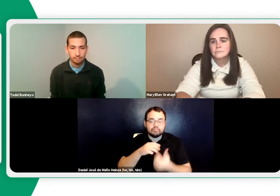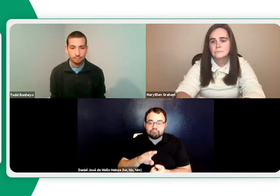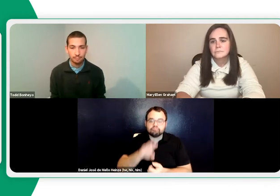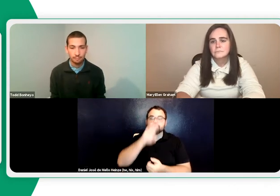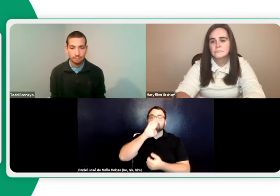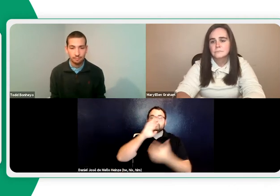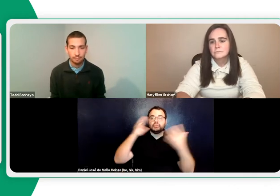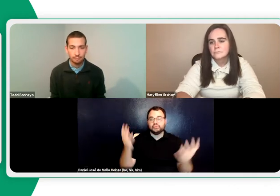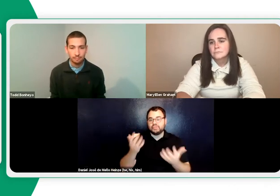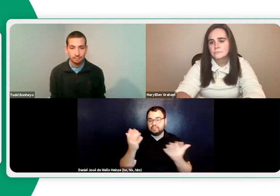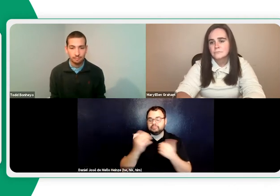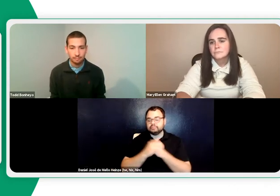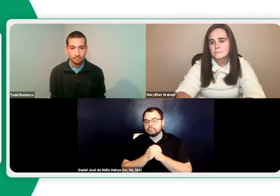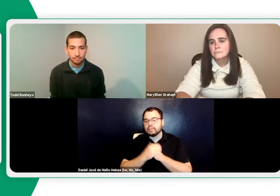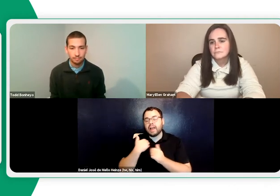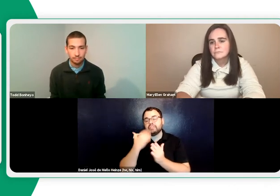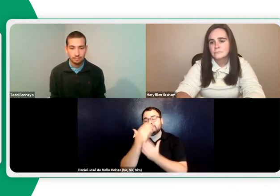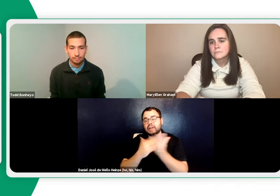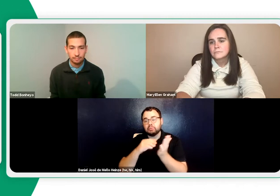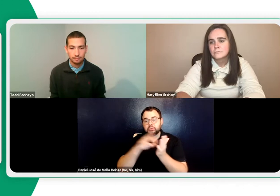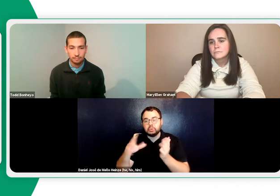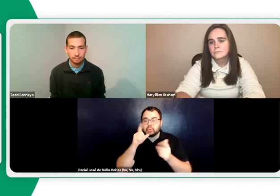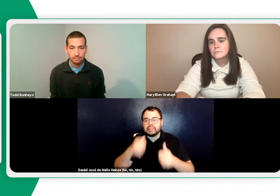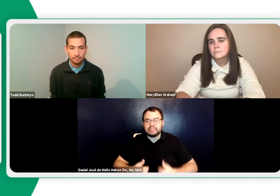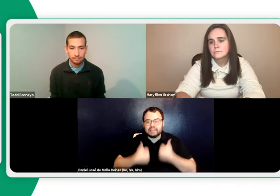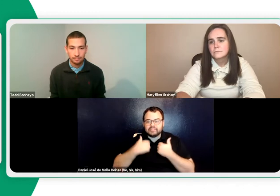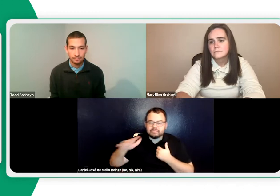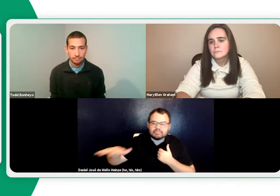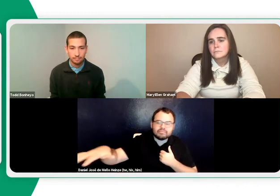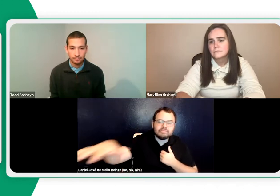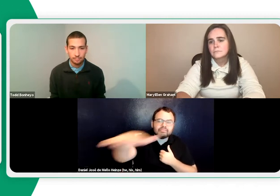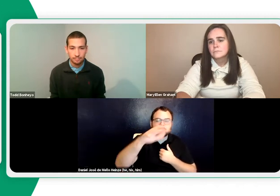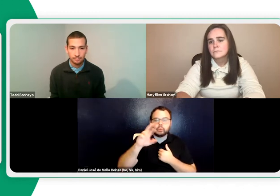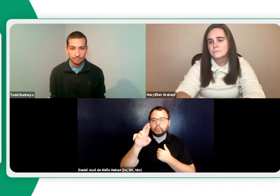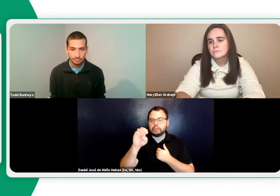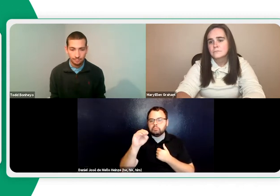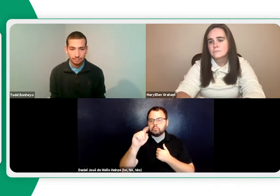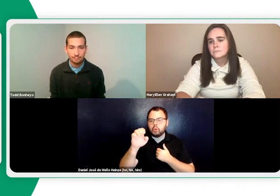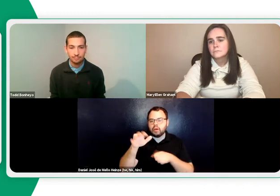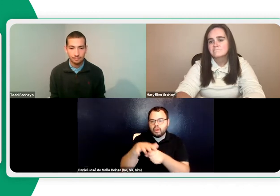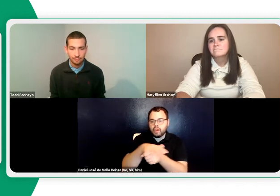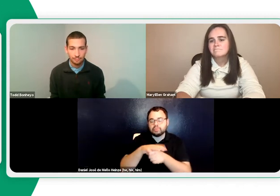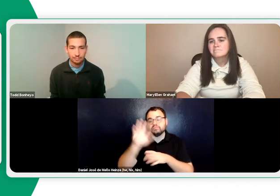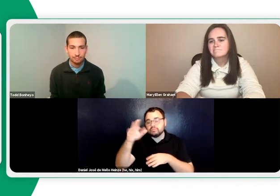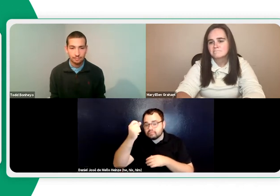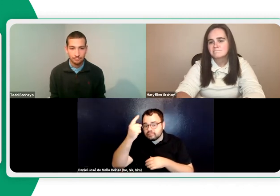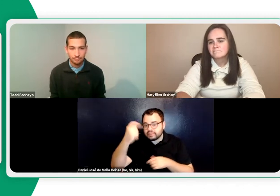one-on-one focus, really. And then my biggest challenge is that some students who live out in more remote